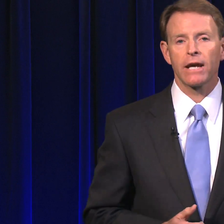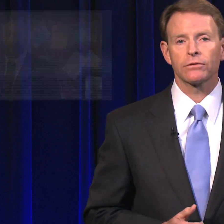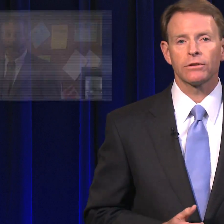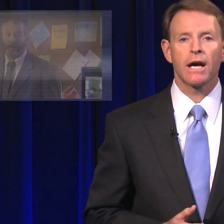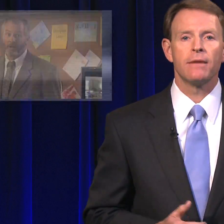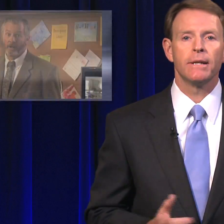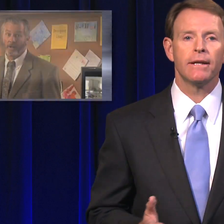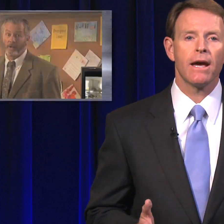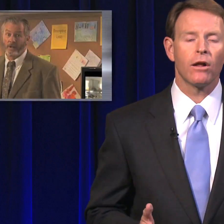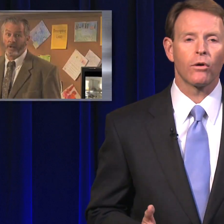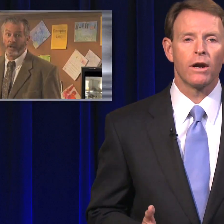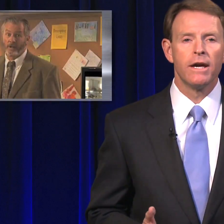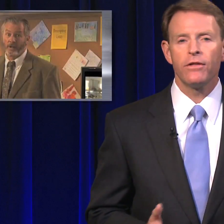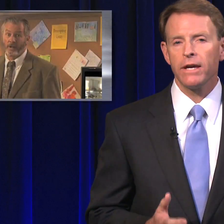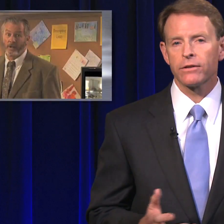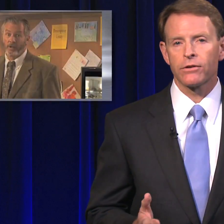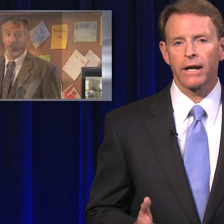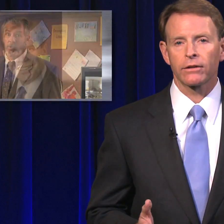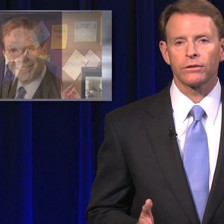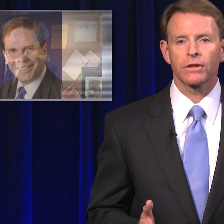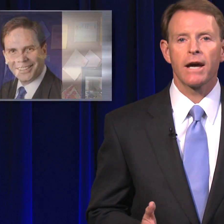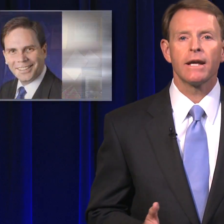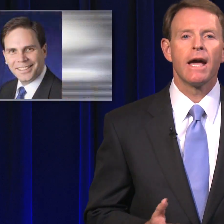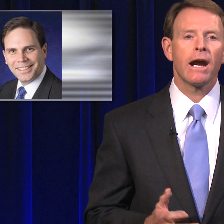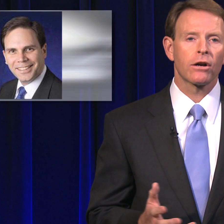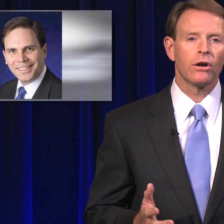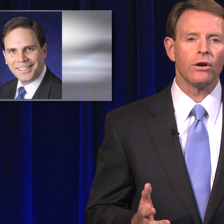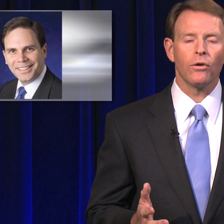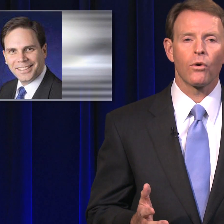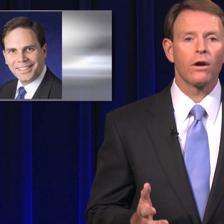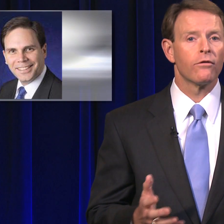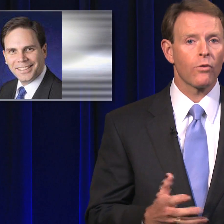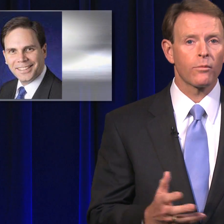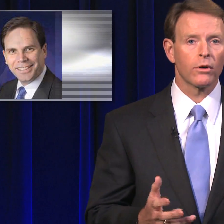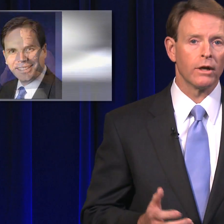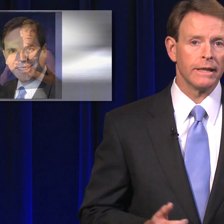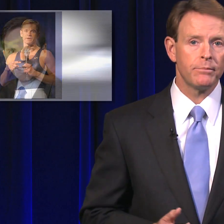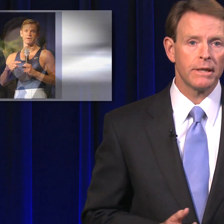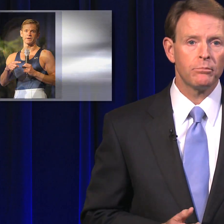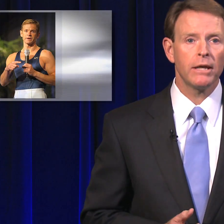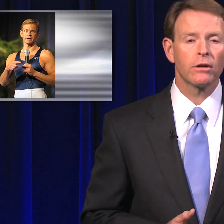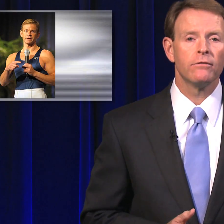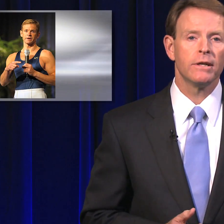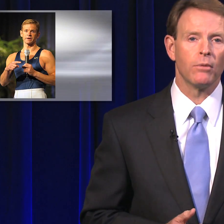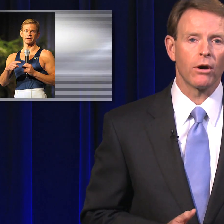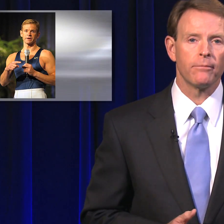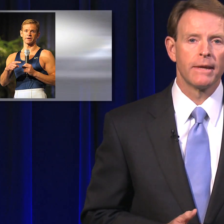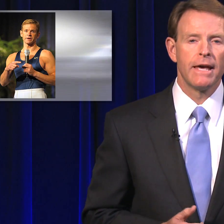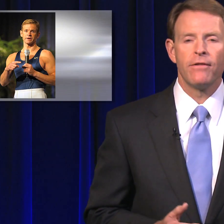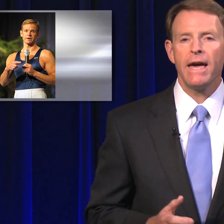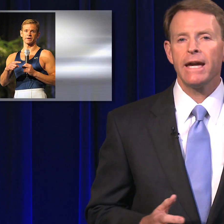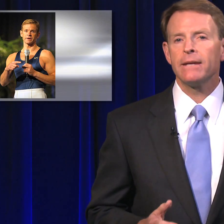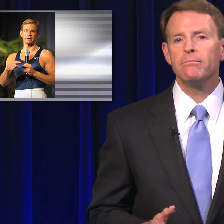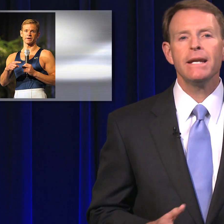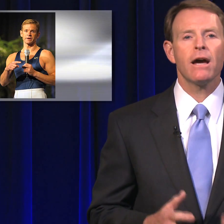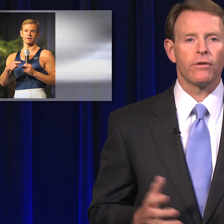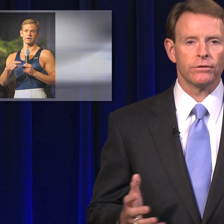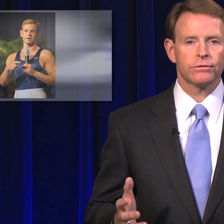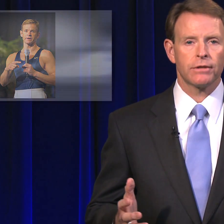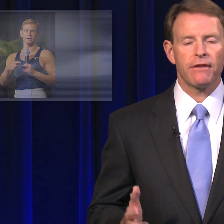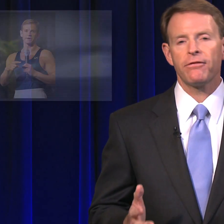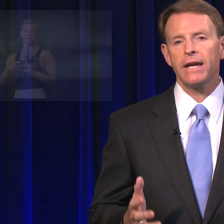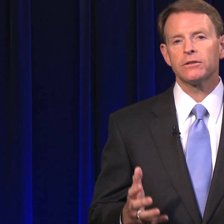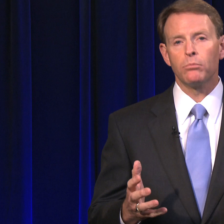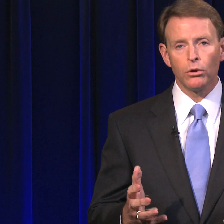guidance counselor Don Mendel, or theater director Scott Erkern, or former Olympian Peter Vidmar. They and many